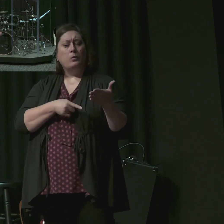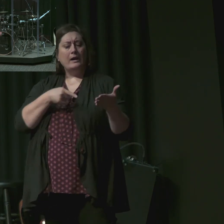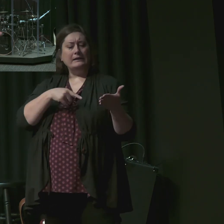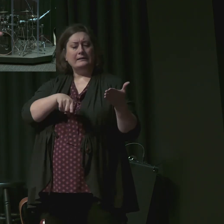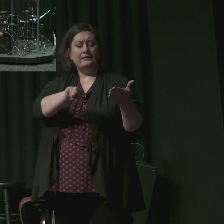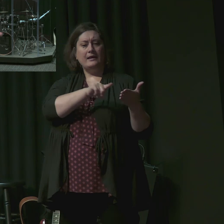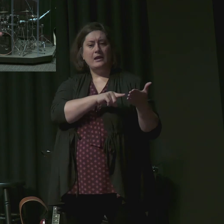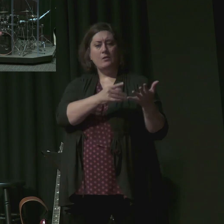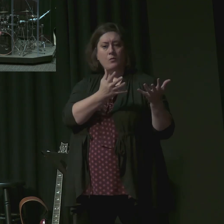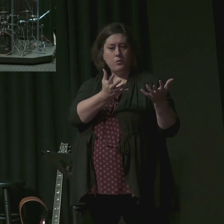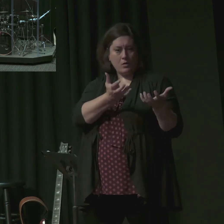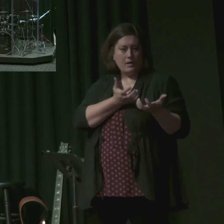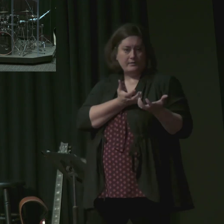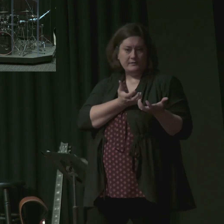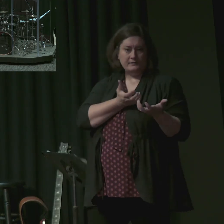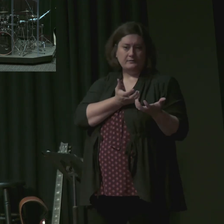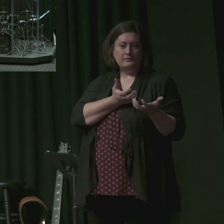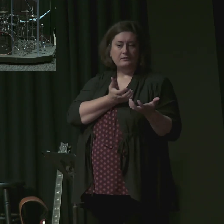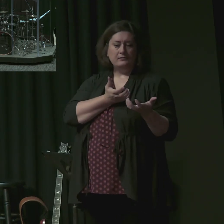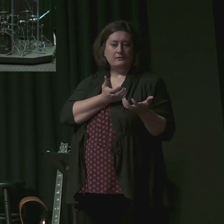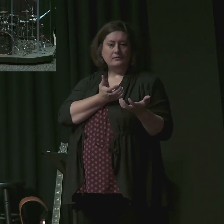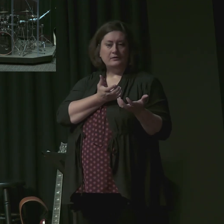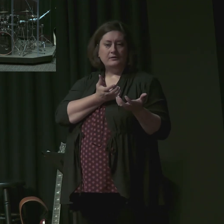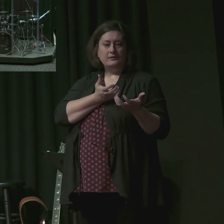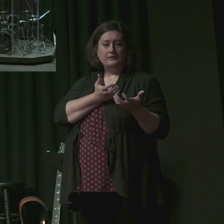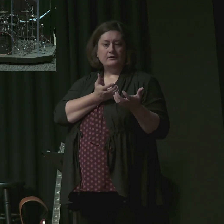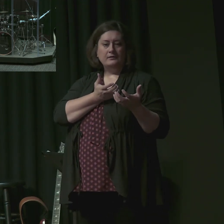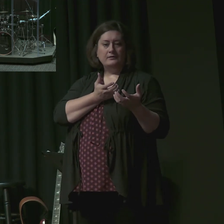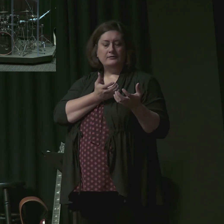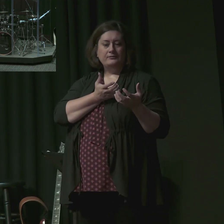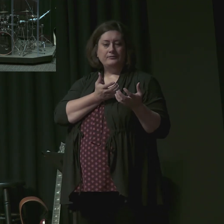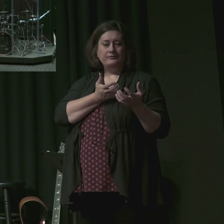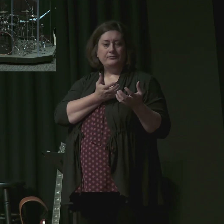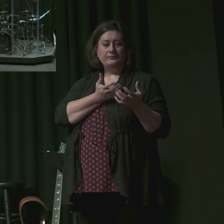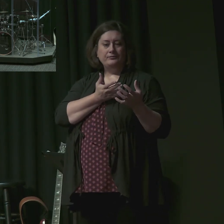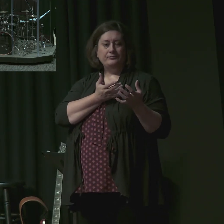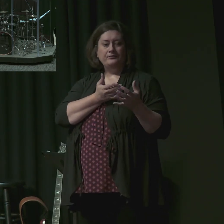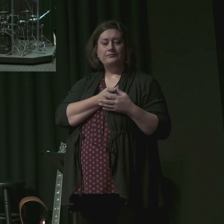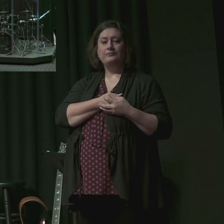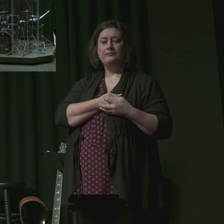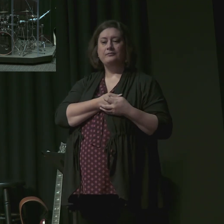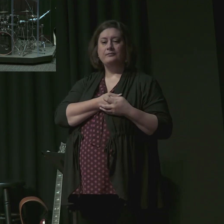They want the kind of preaching that is pleasing and that is palatable.